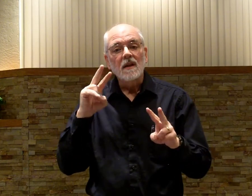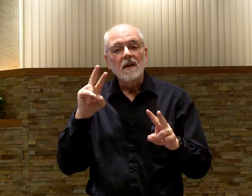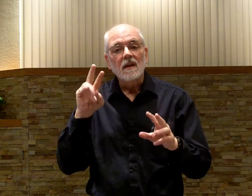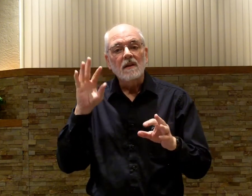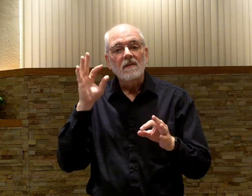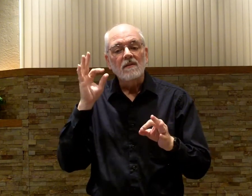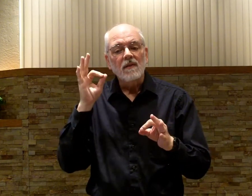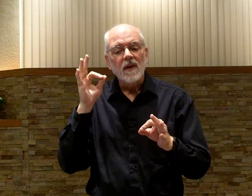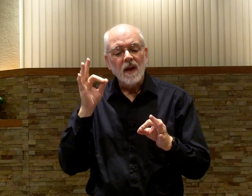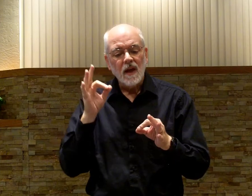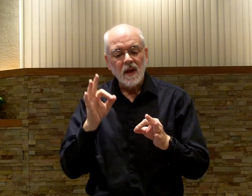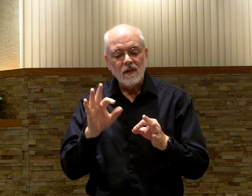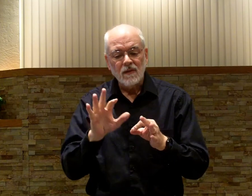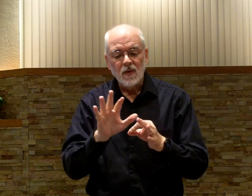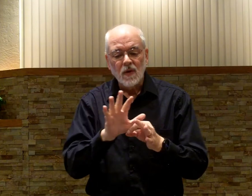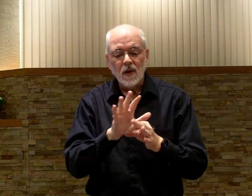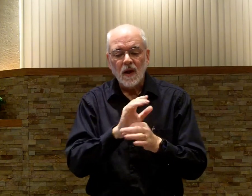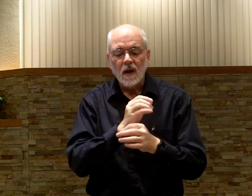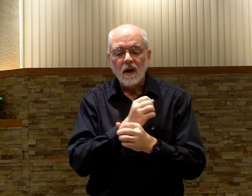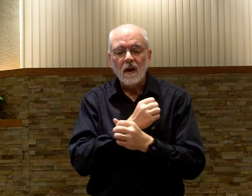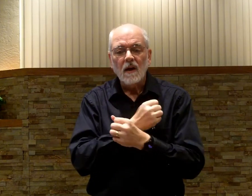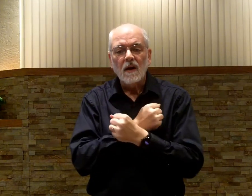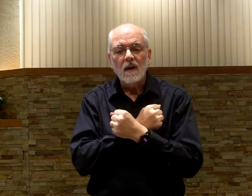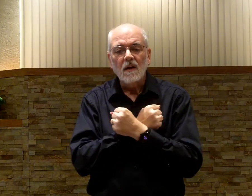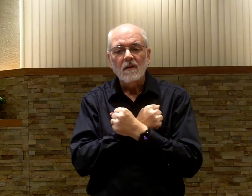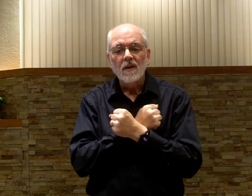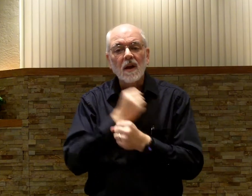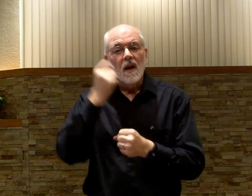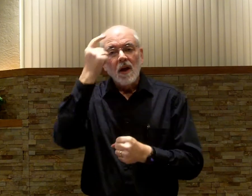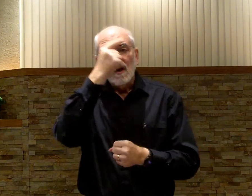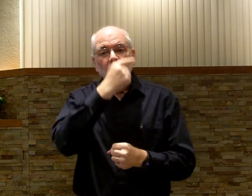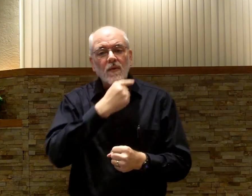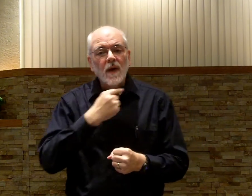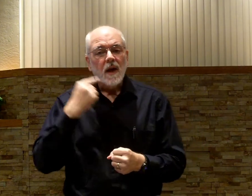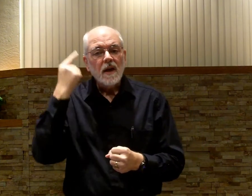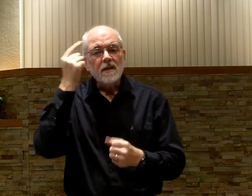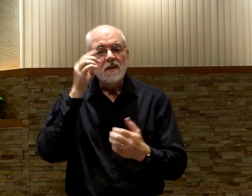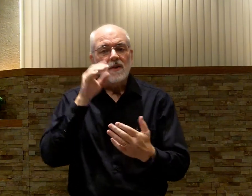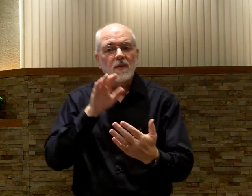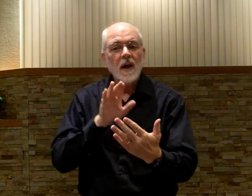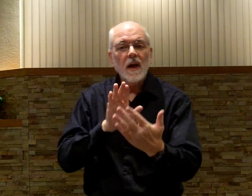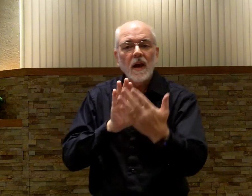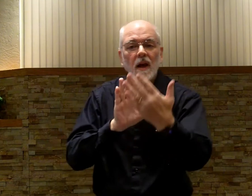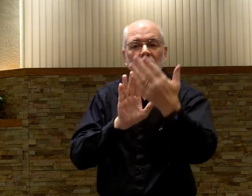faithful love face to face.